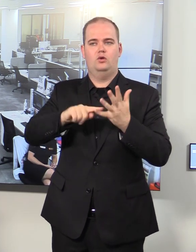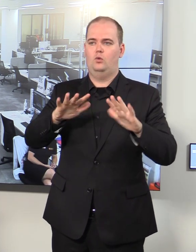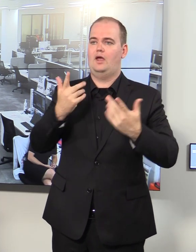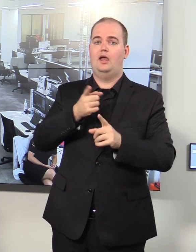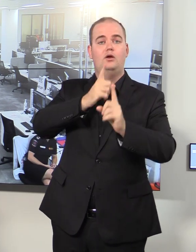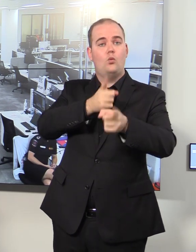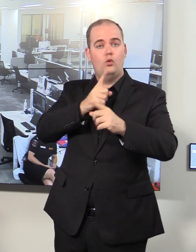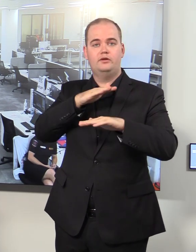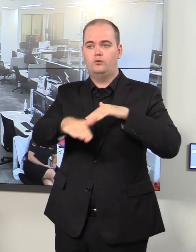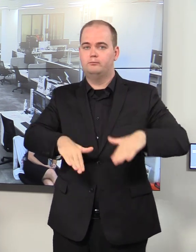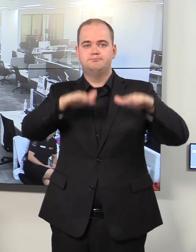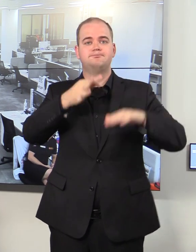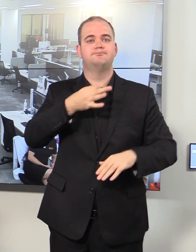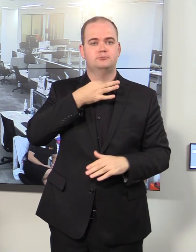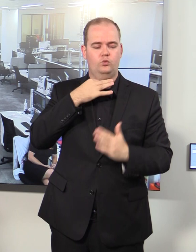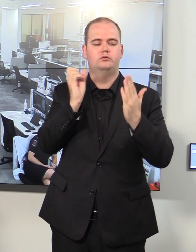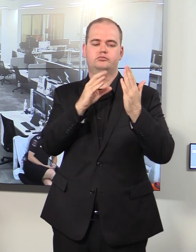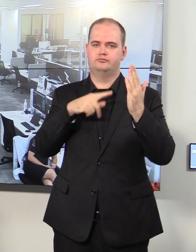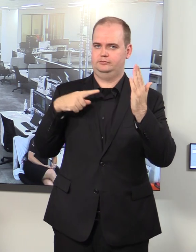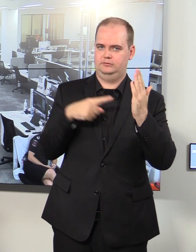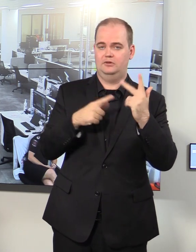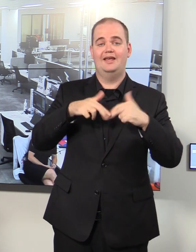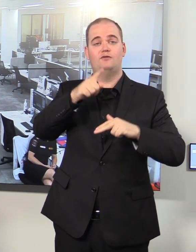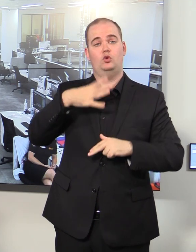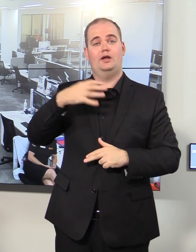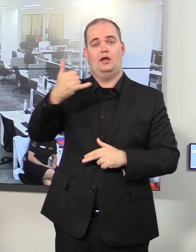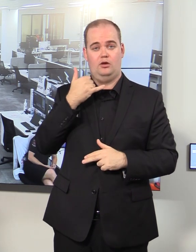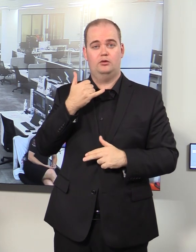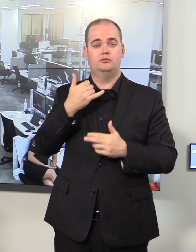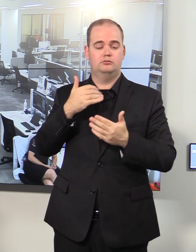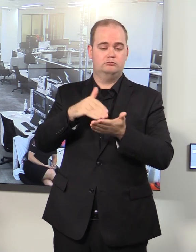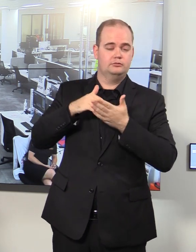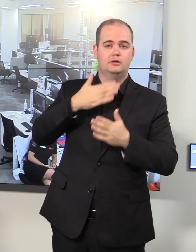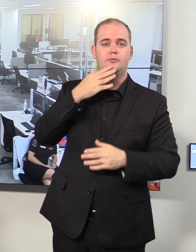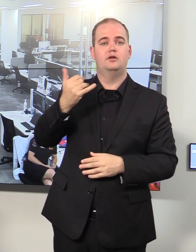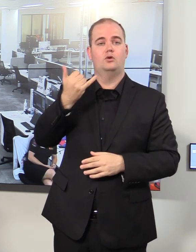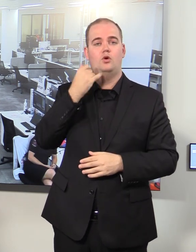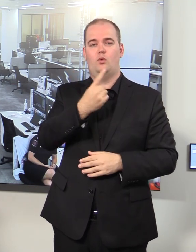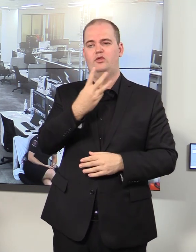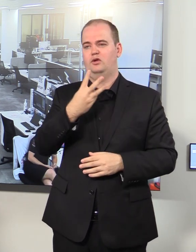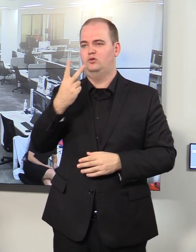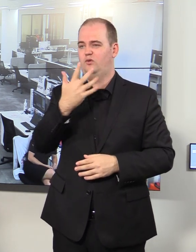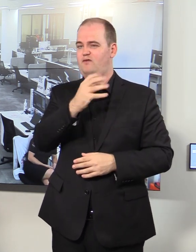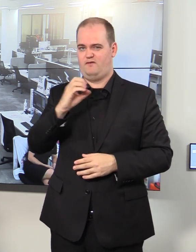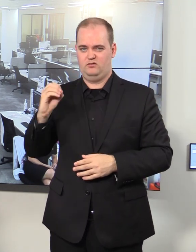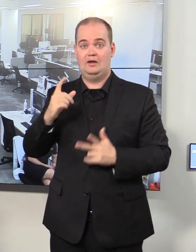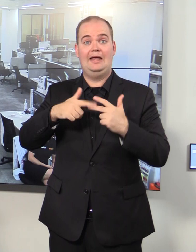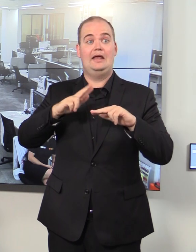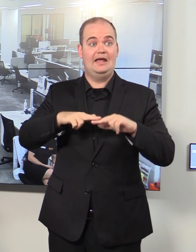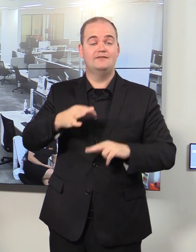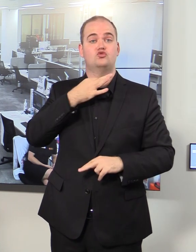if you need assistance from the SES please call 132 500 and obviously if it's a life